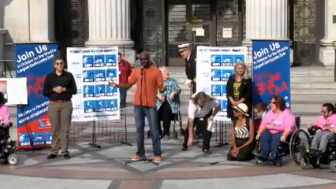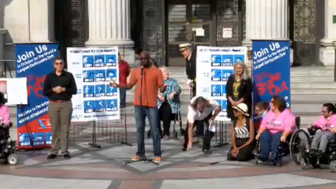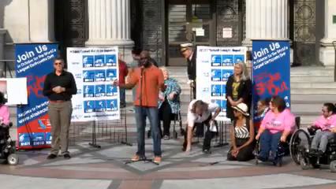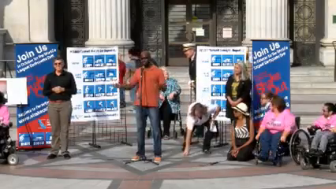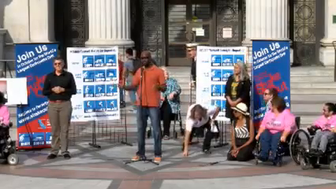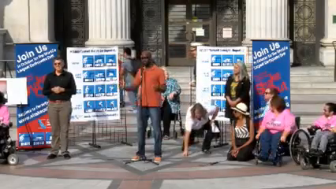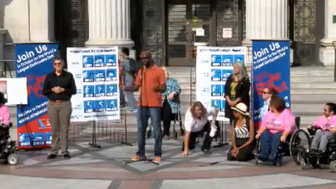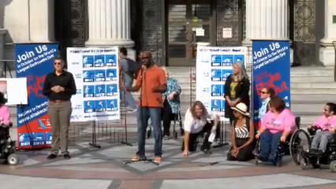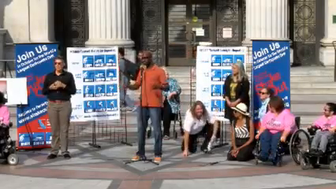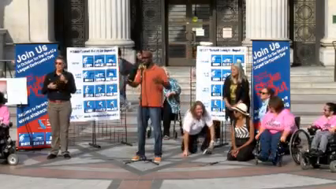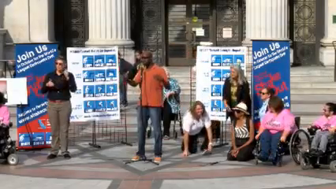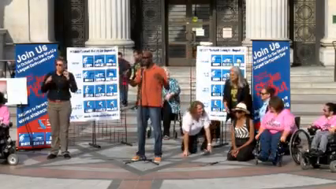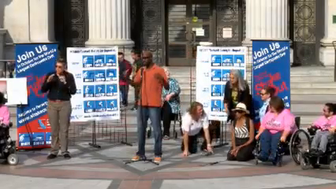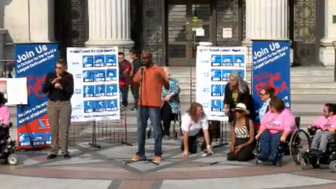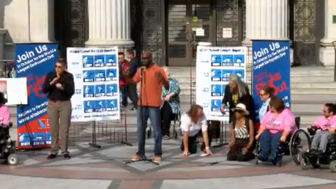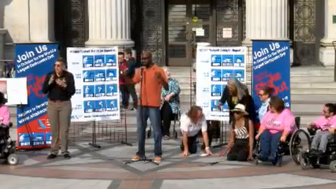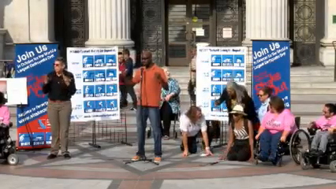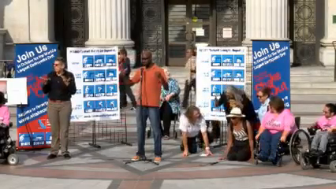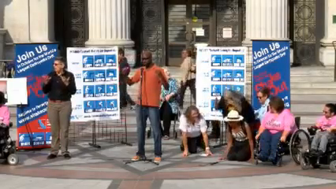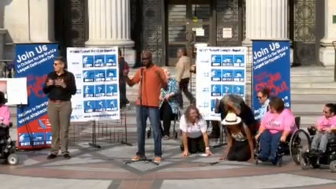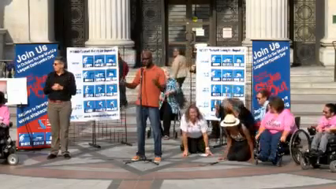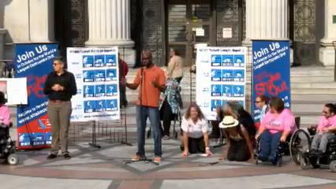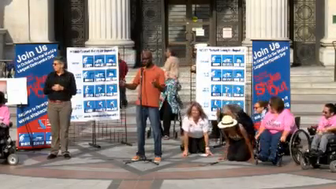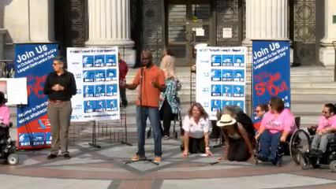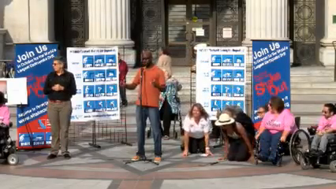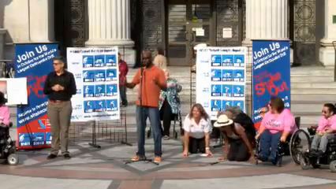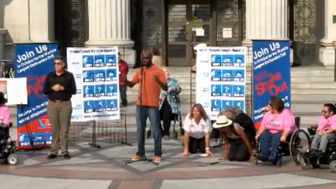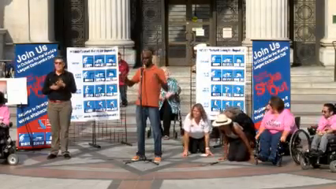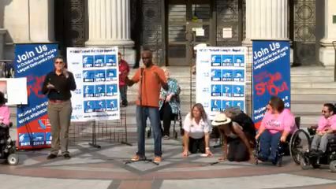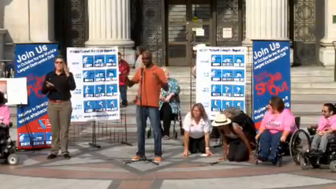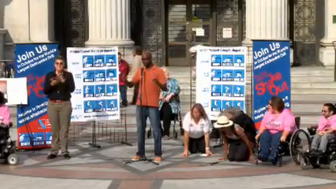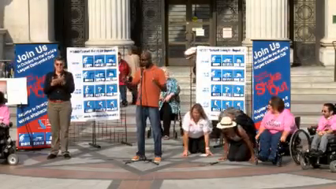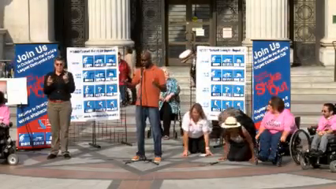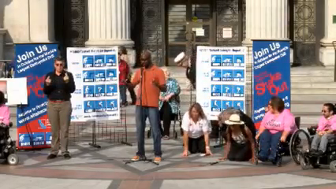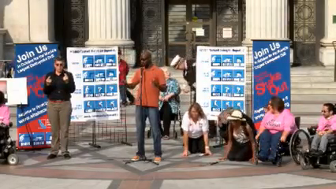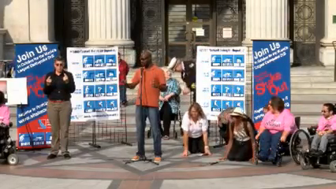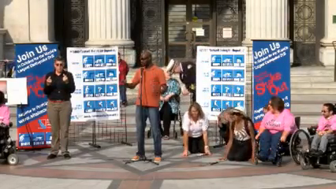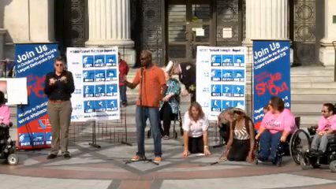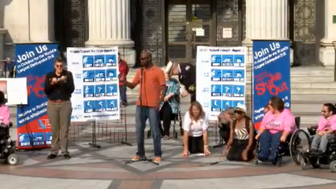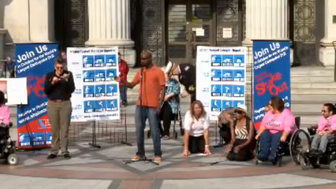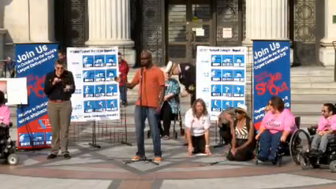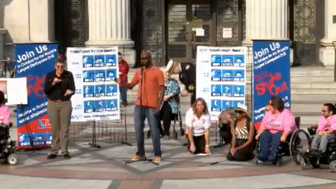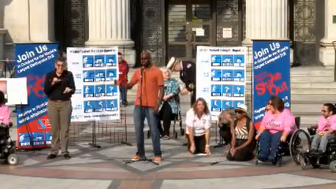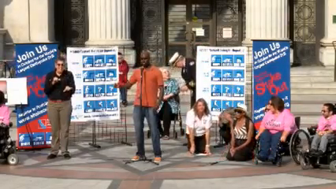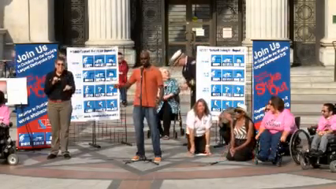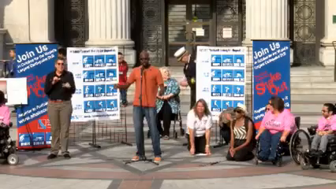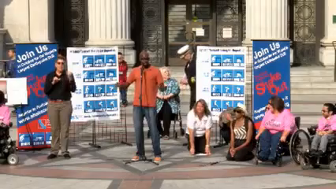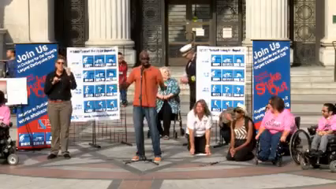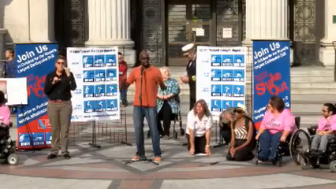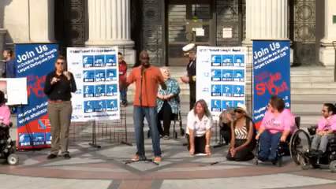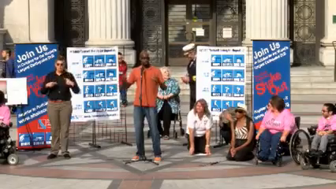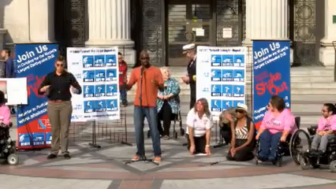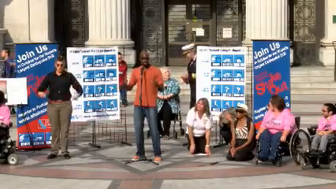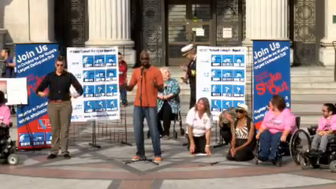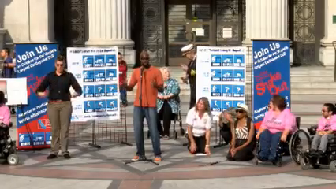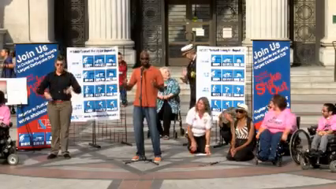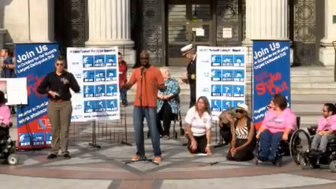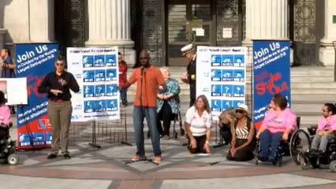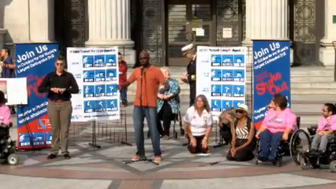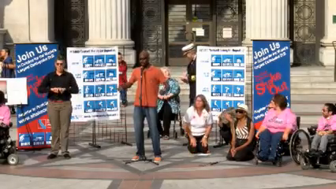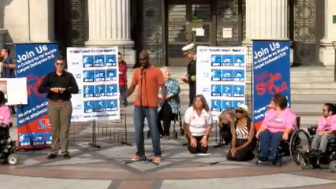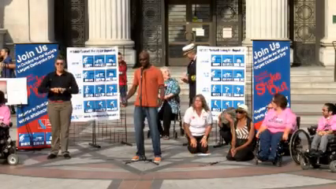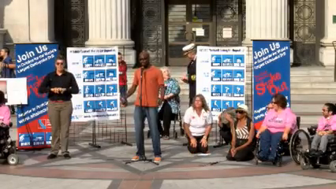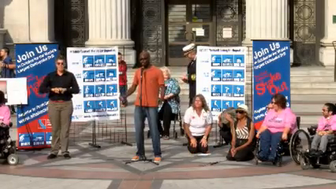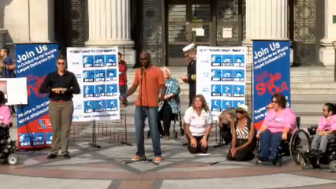And drop essentially means to stop what you're doing and stay still. If you're in a wheelchair, you need to